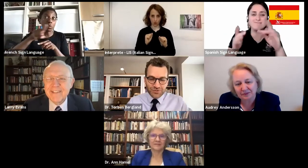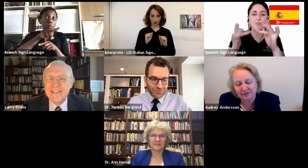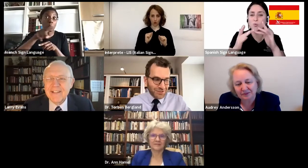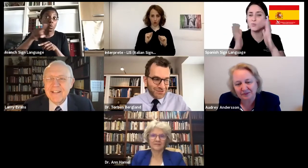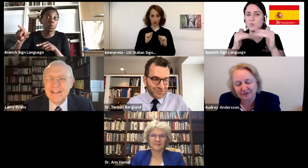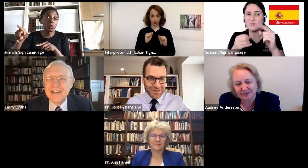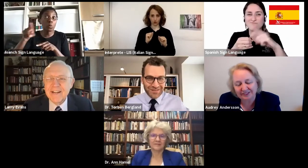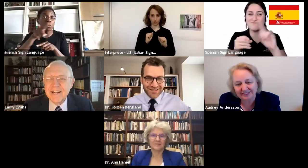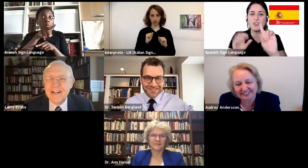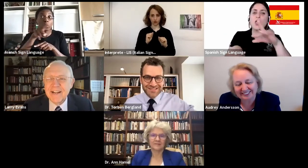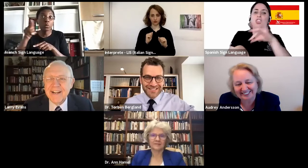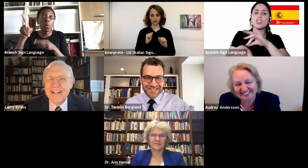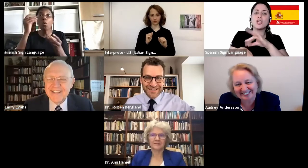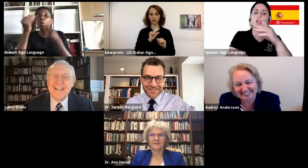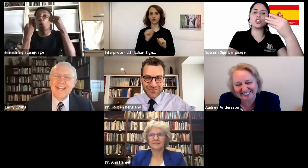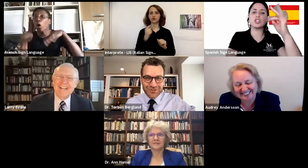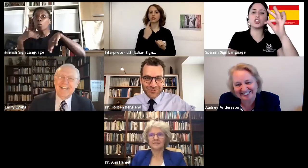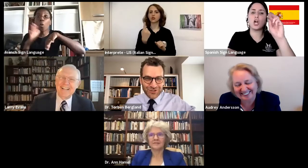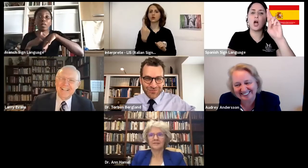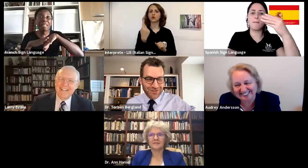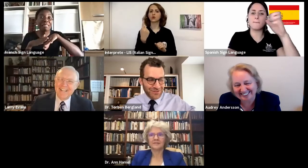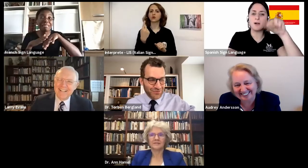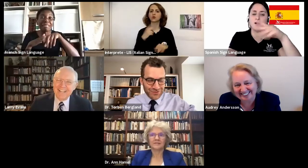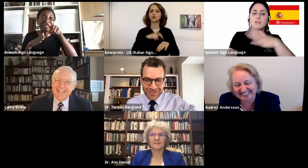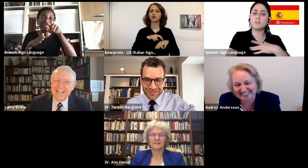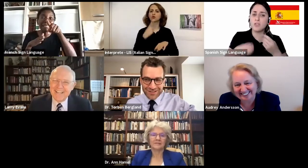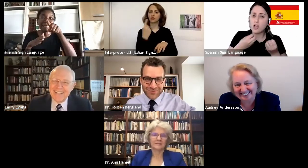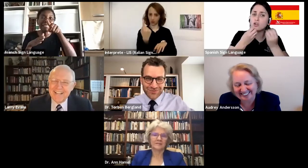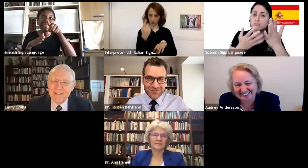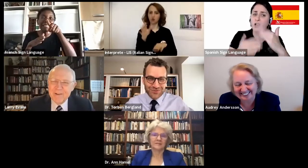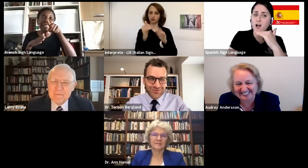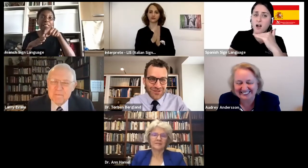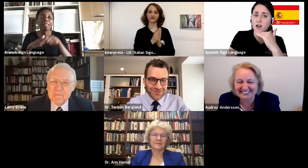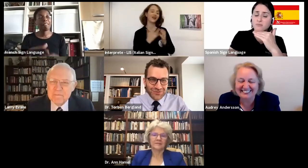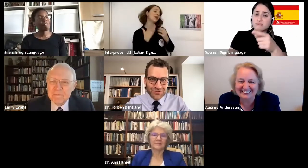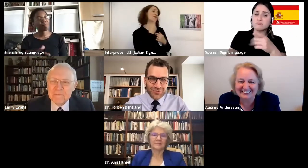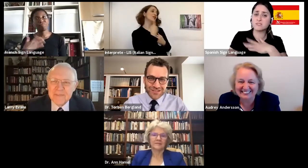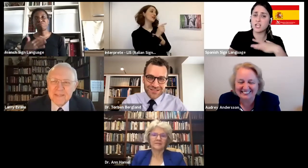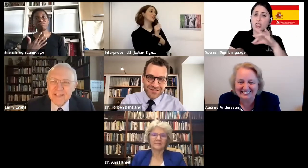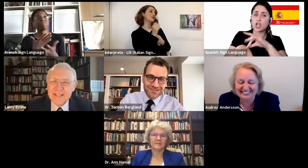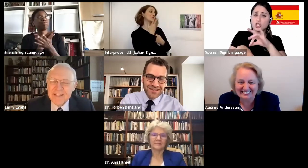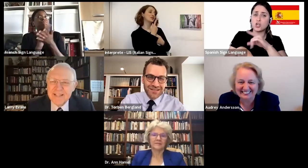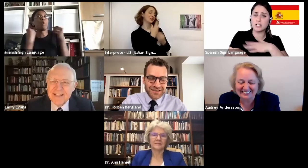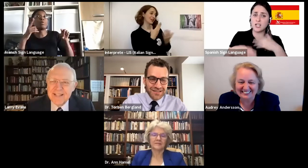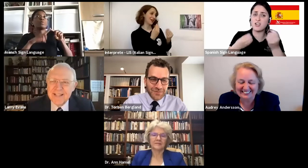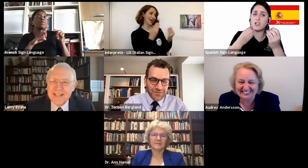Well, there's so many things we could talk about, and I wish we had time to answer all the questions. And